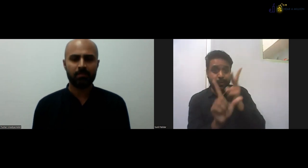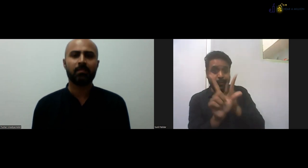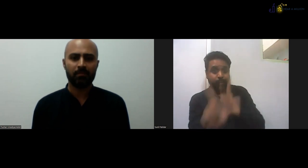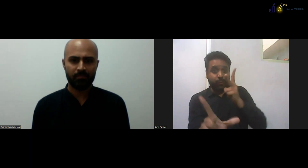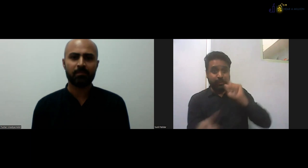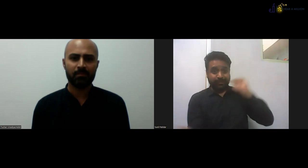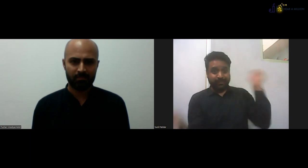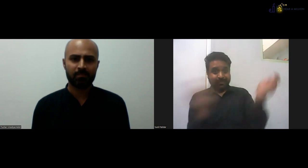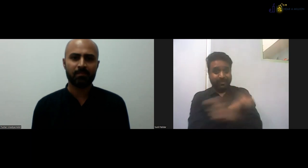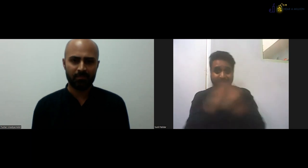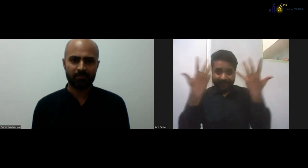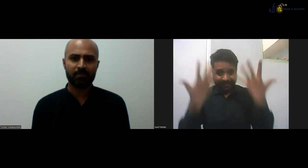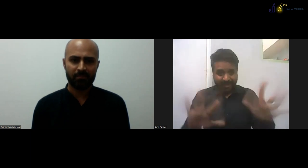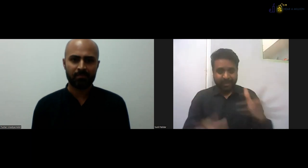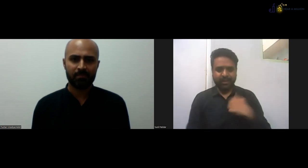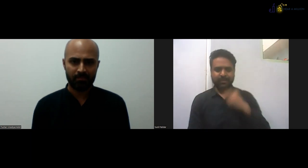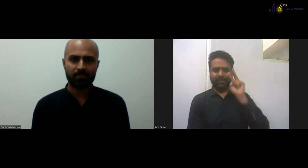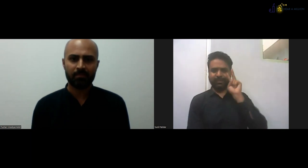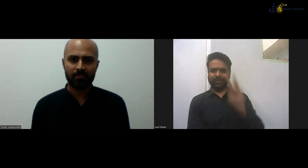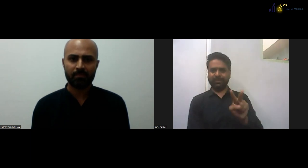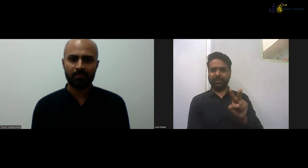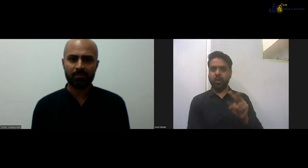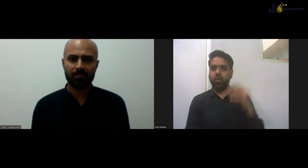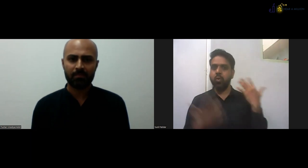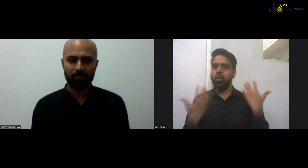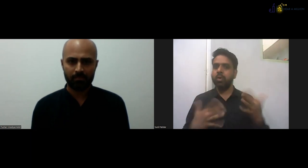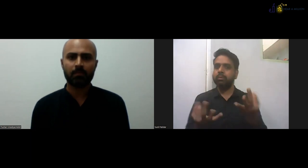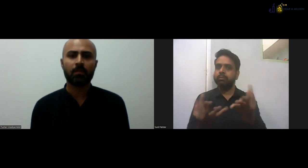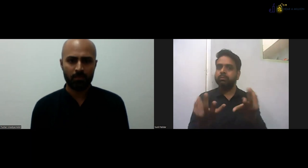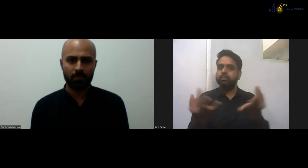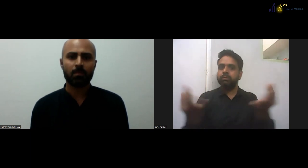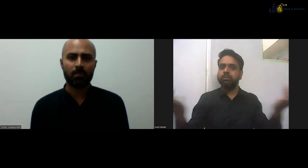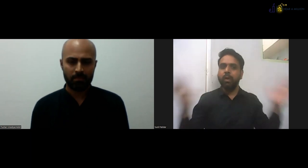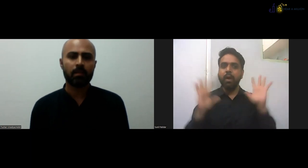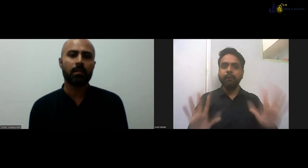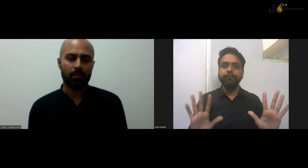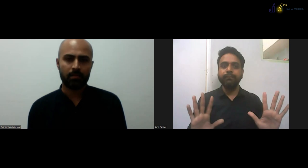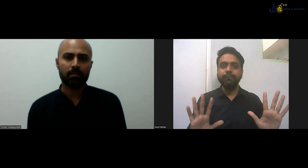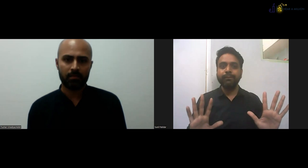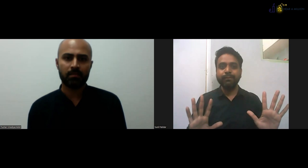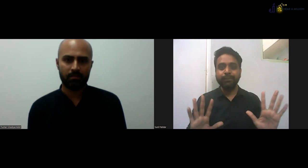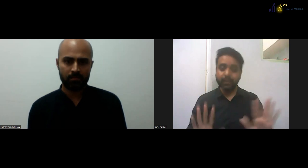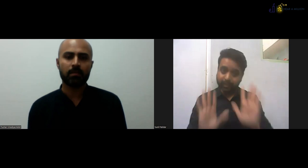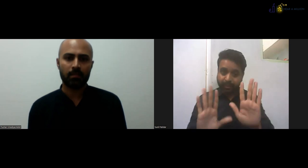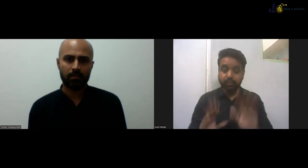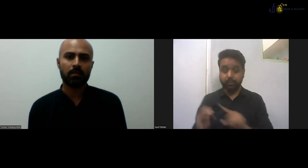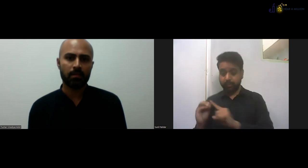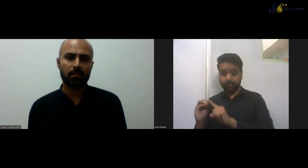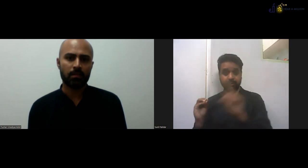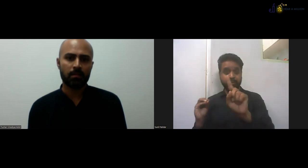to stand and, uh, deliver express. And when the course is done, you know, I see such